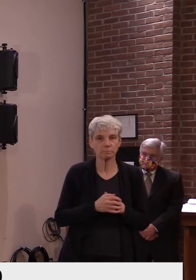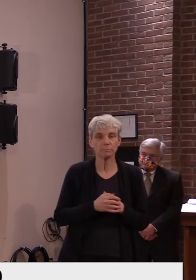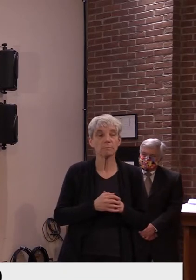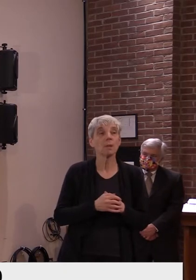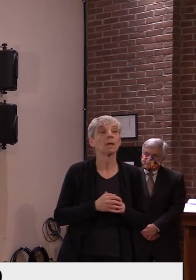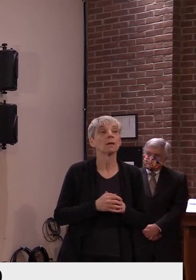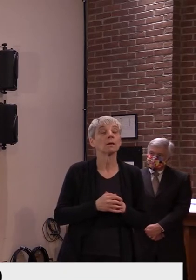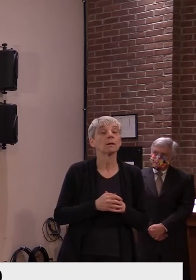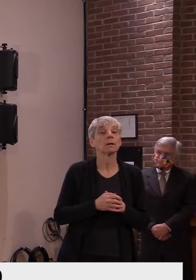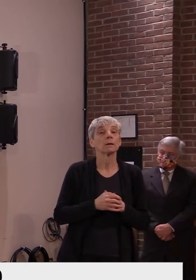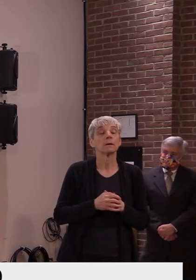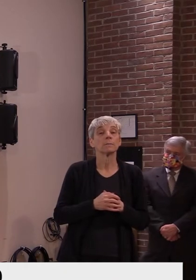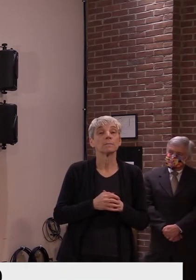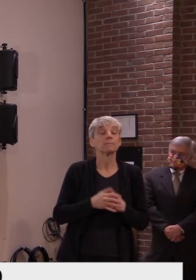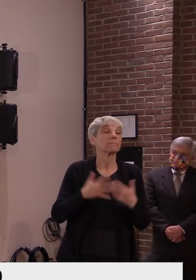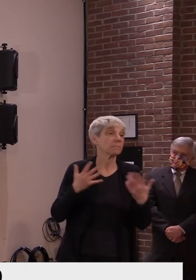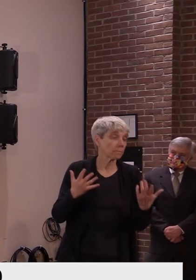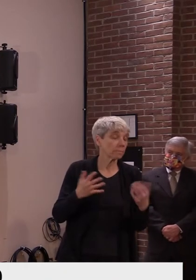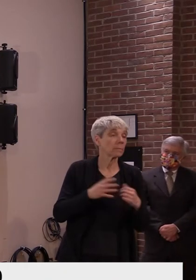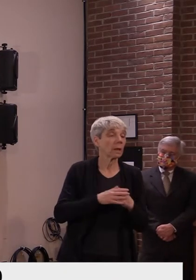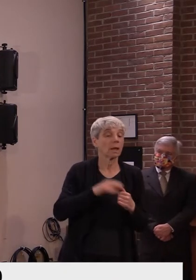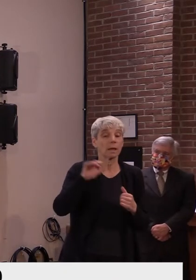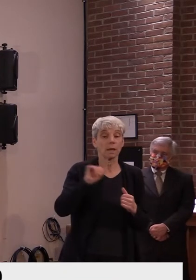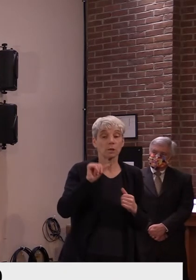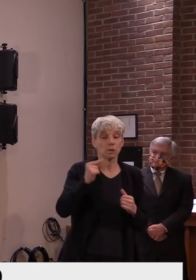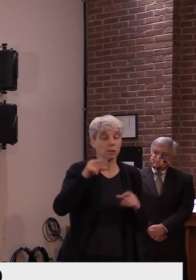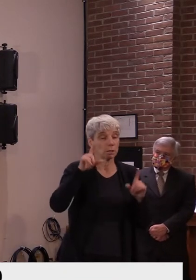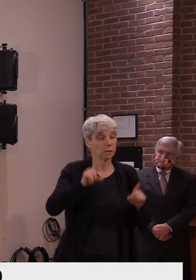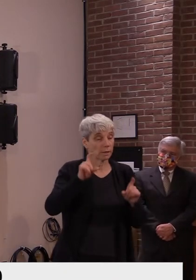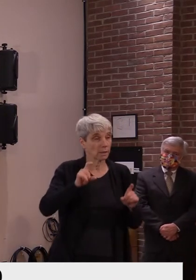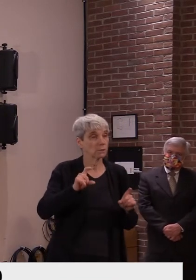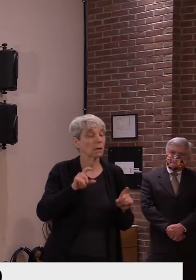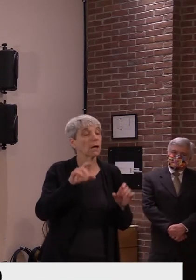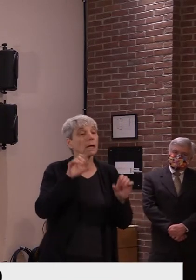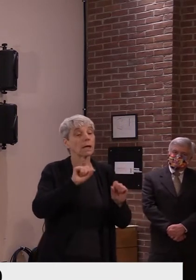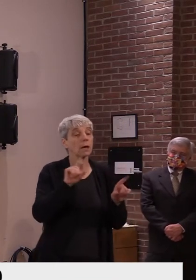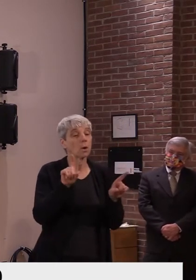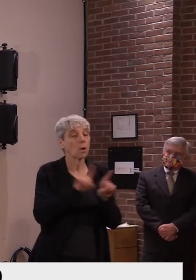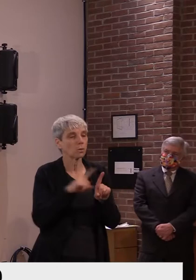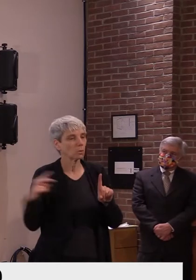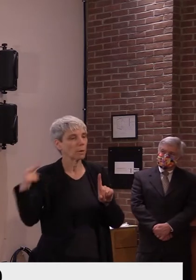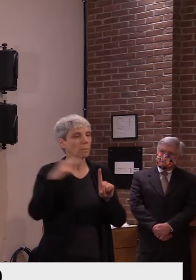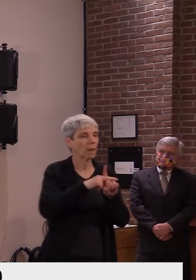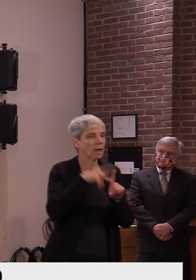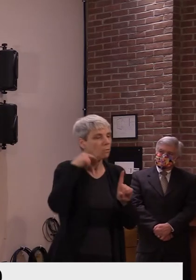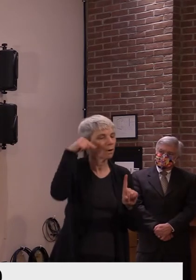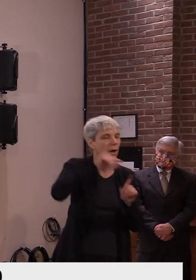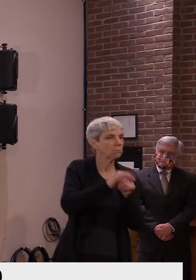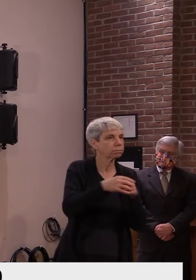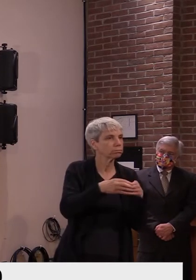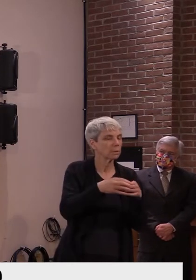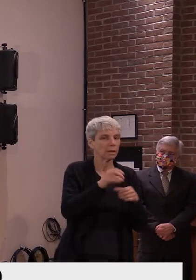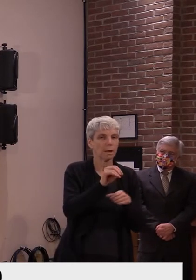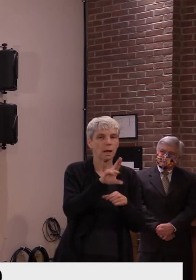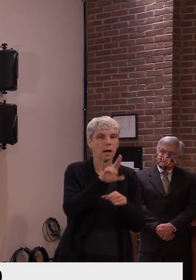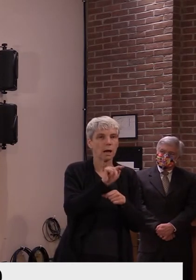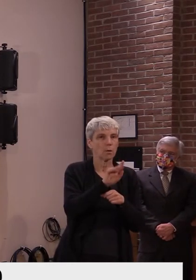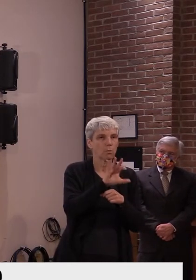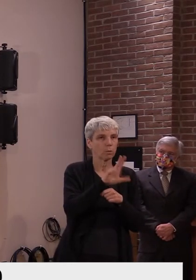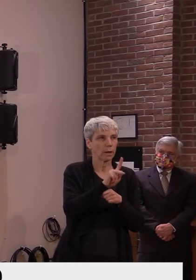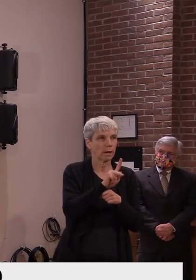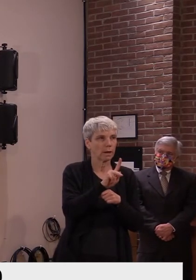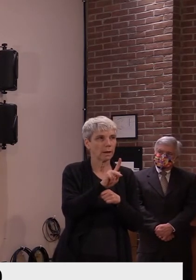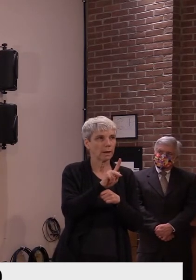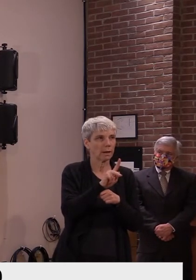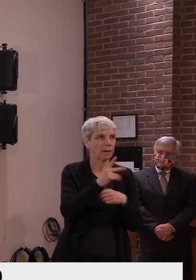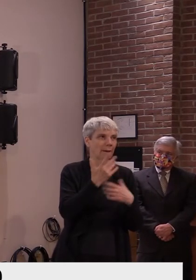plus we, uh, still could be utilizing those in outbreak settings. I'm, uh, hoping we're not developing, you know, abundant more